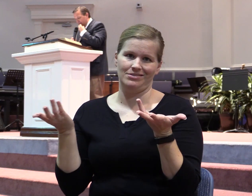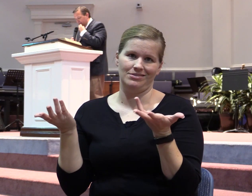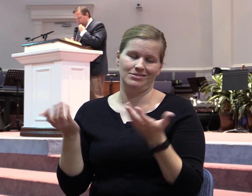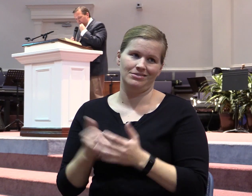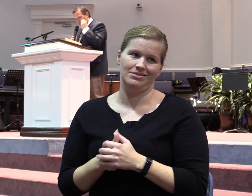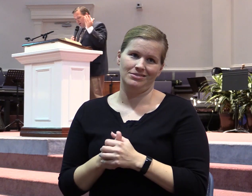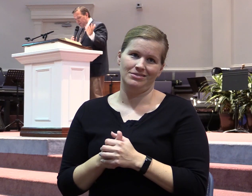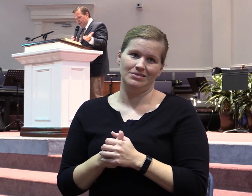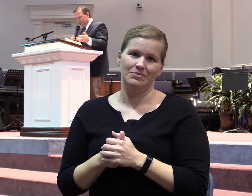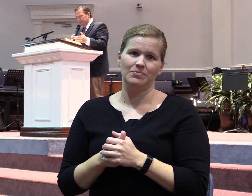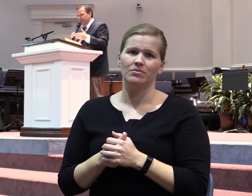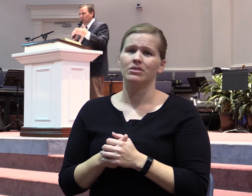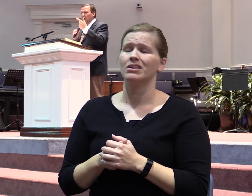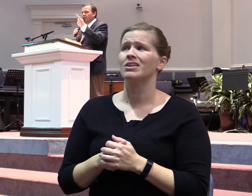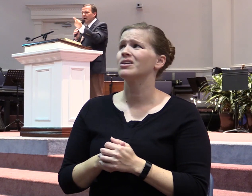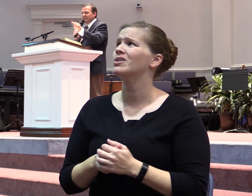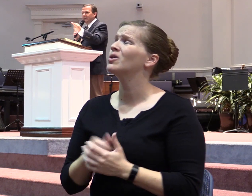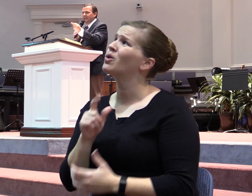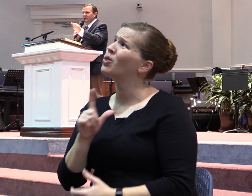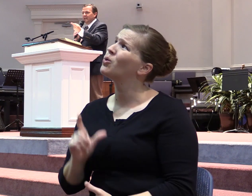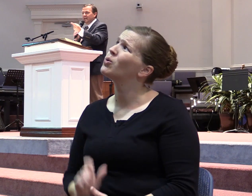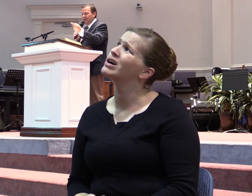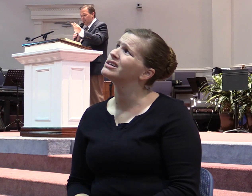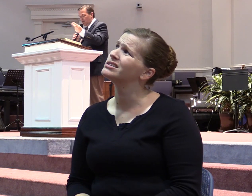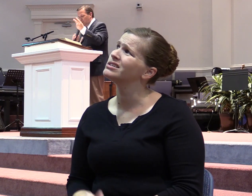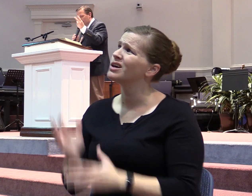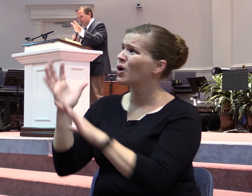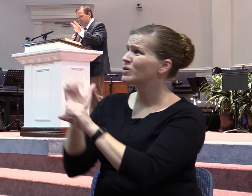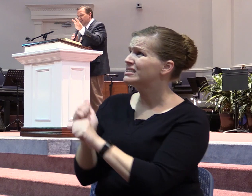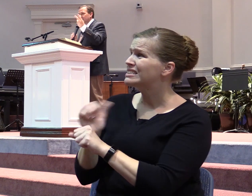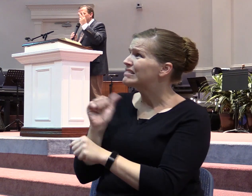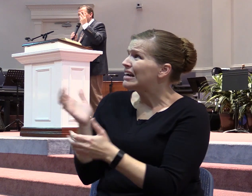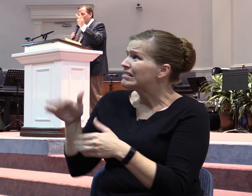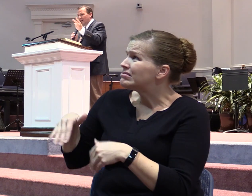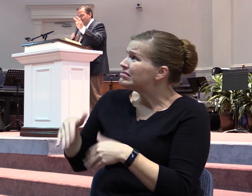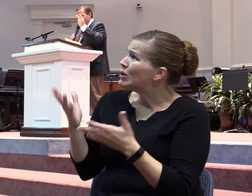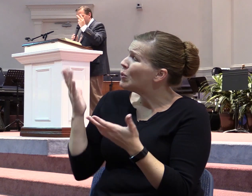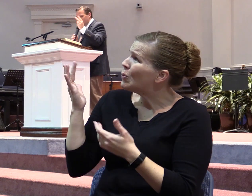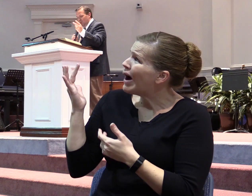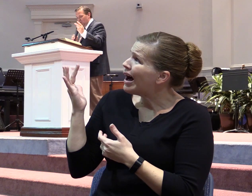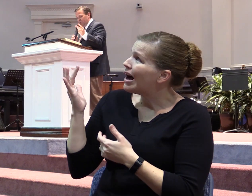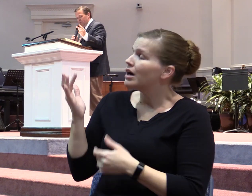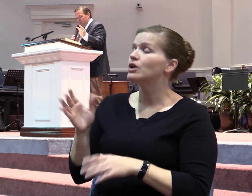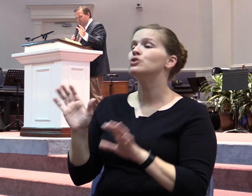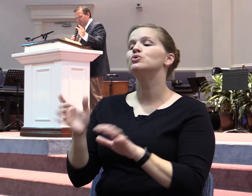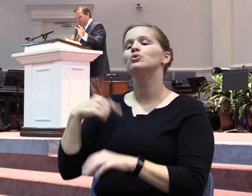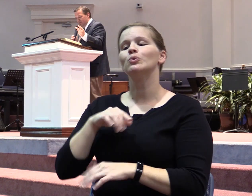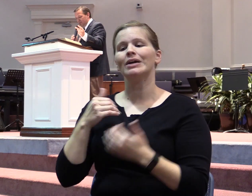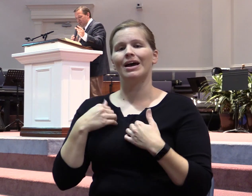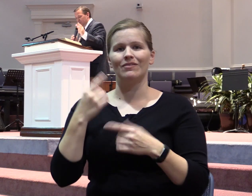So Lord, why am I not getting? Well, are you asking? And are you asking with the right motive? Let